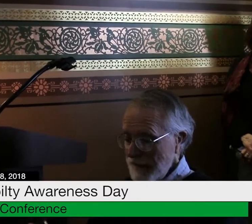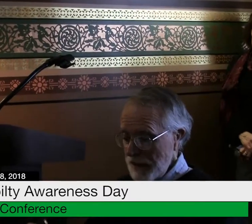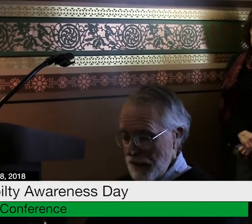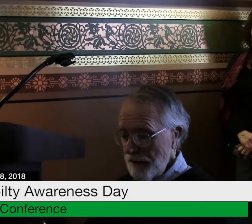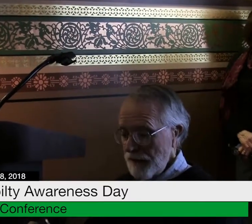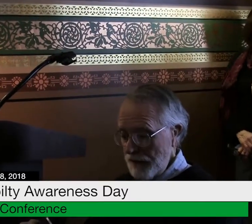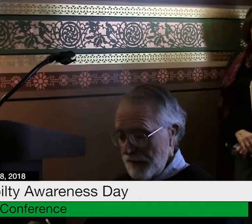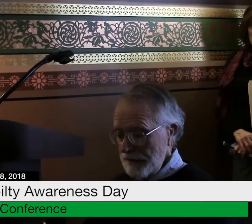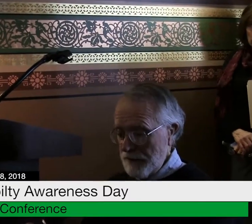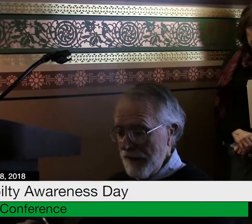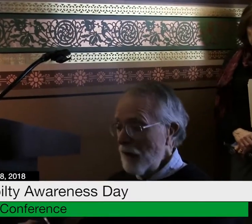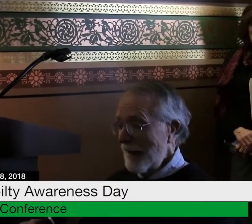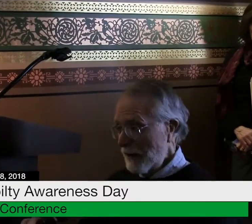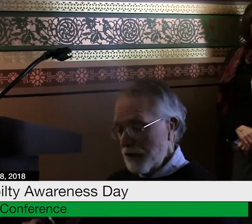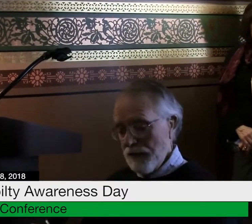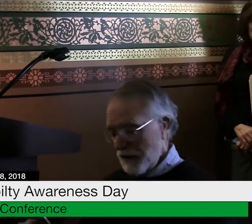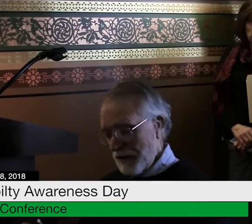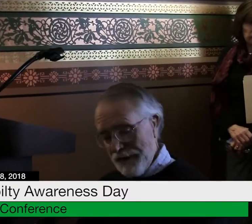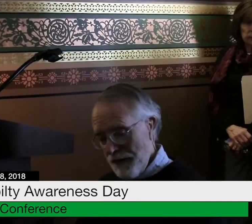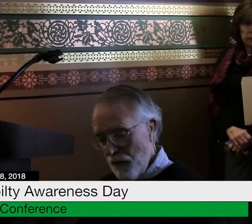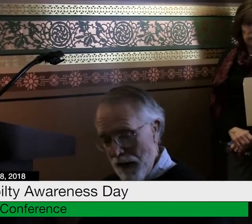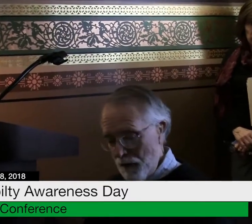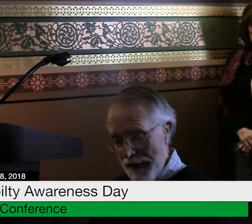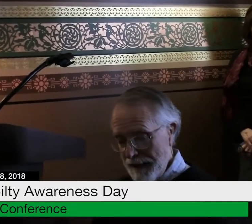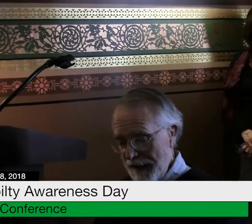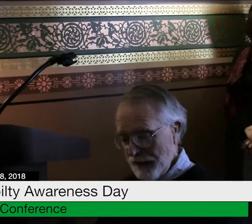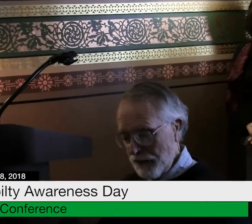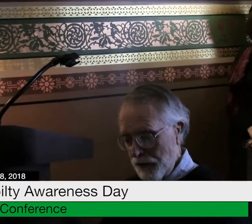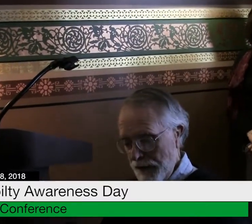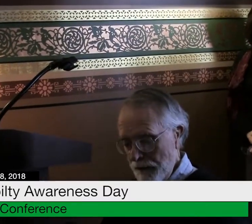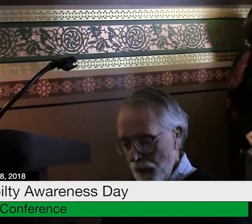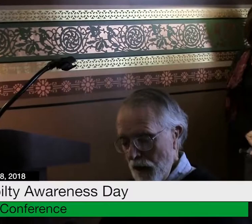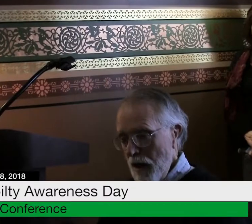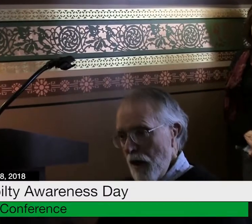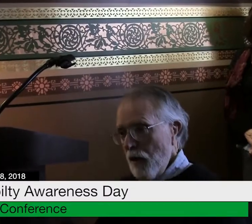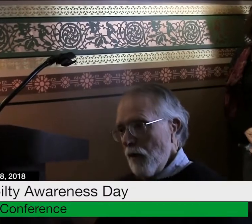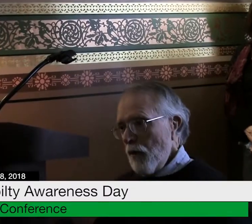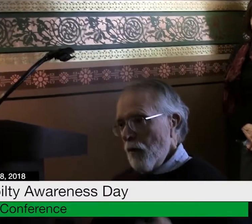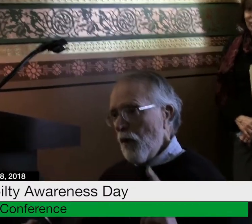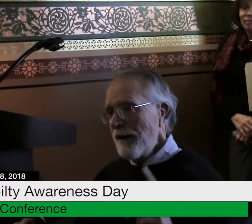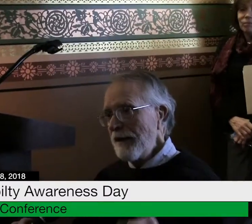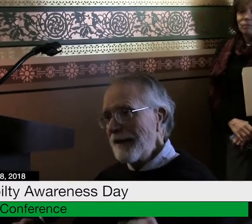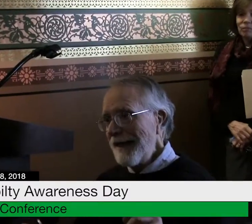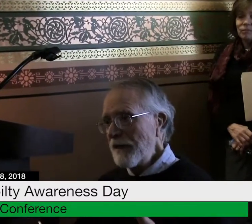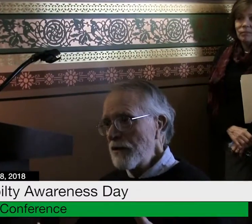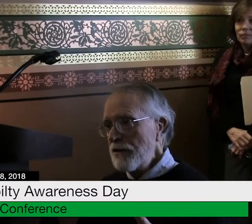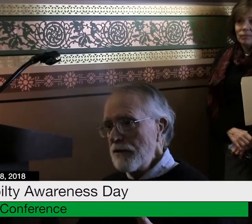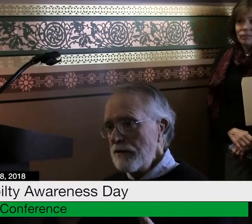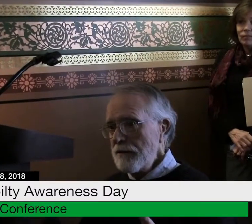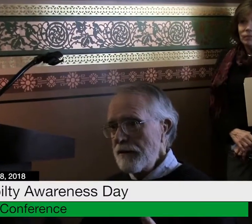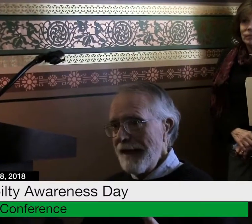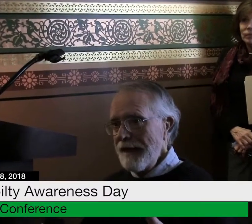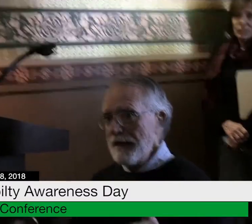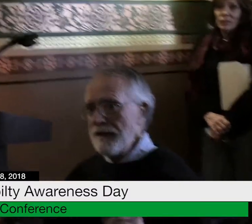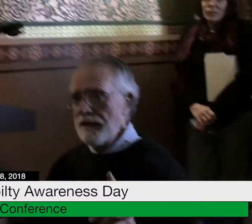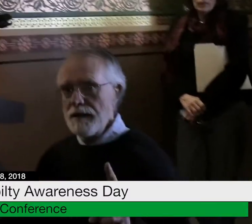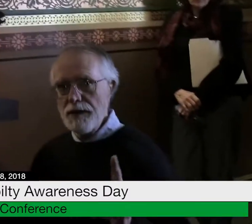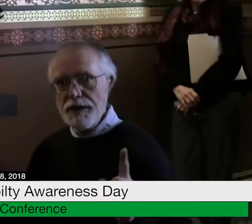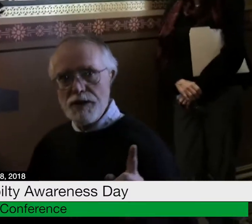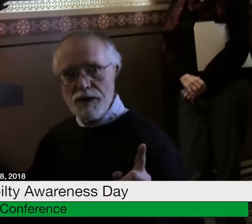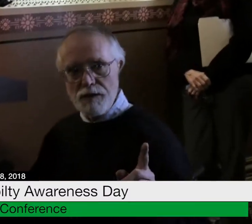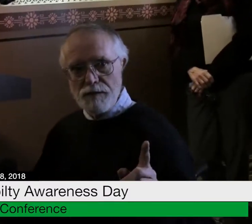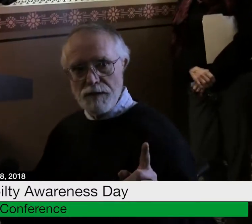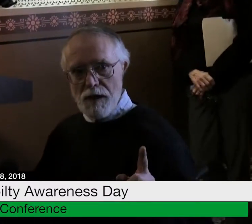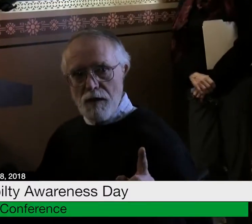Max has covered the developmental services very well, better than I could do it. One of the things that he